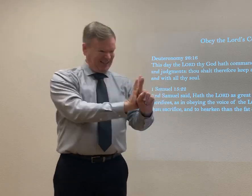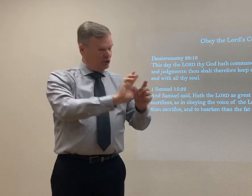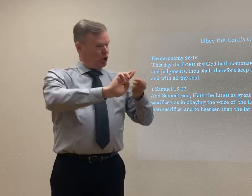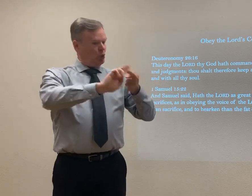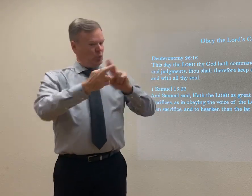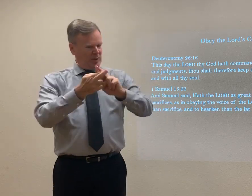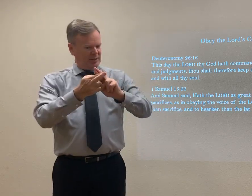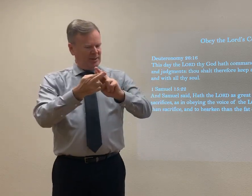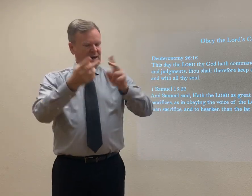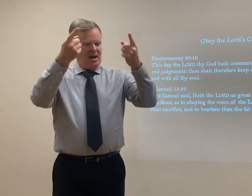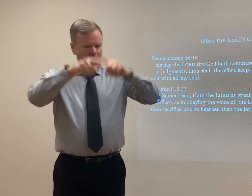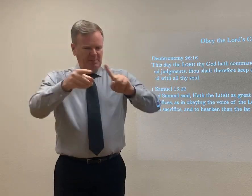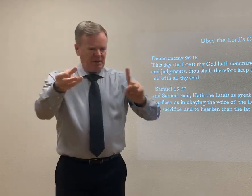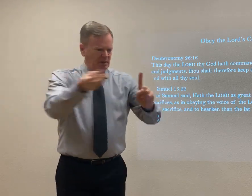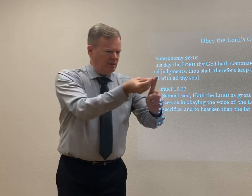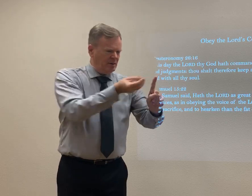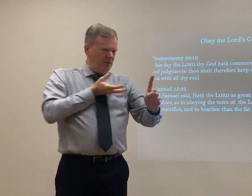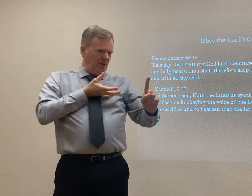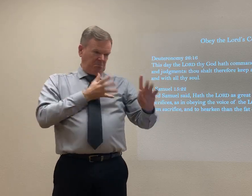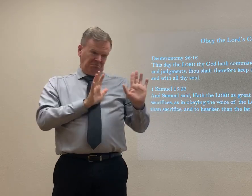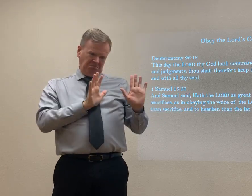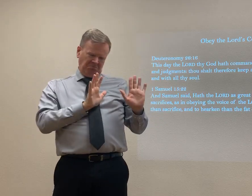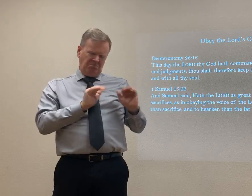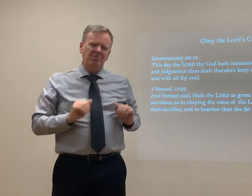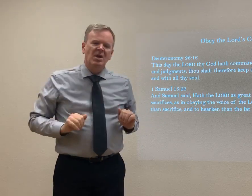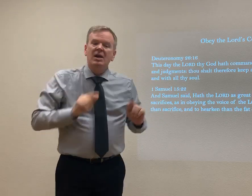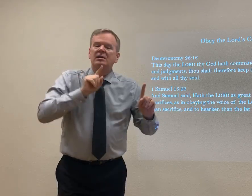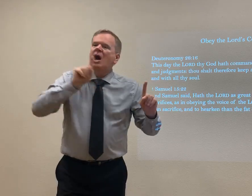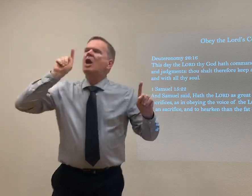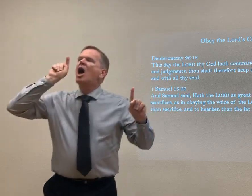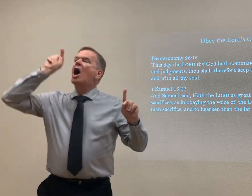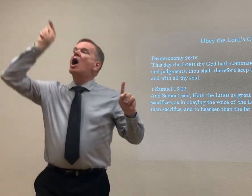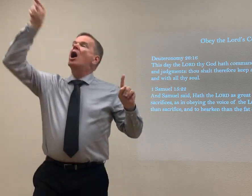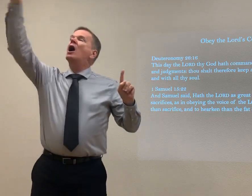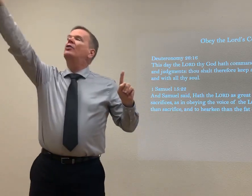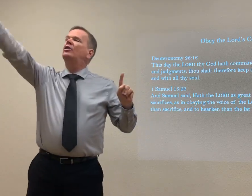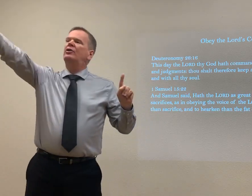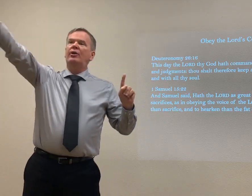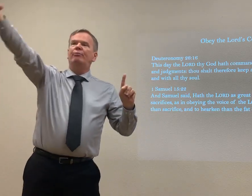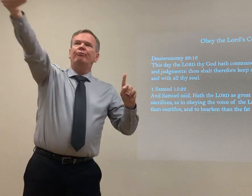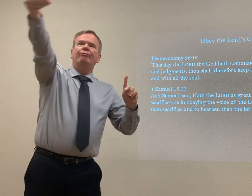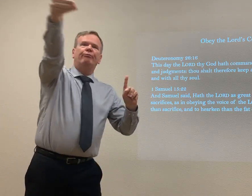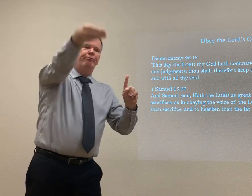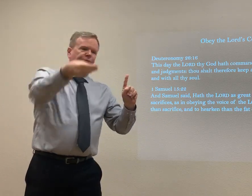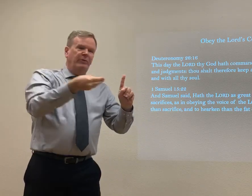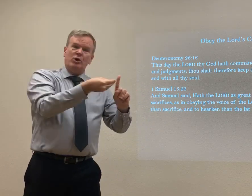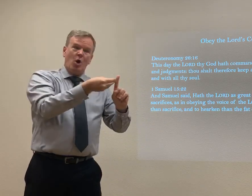had done something or some way. He was telling me basically